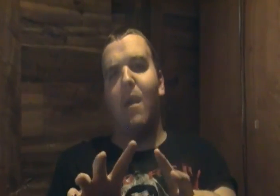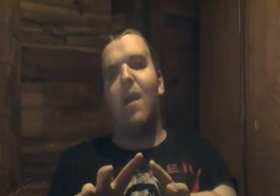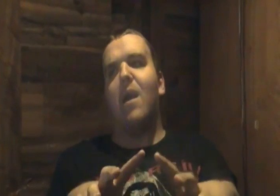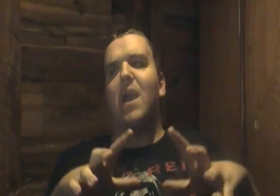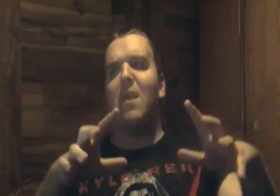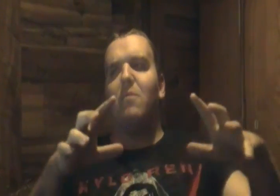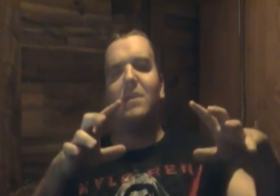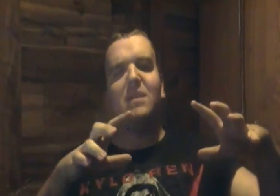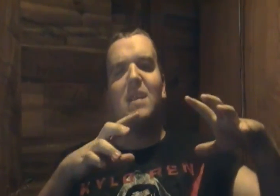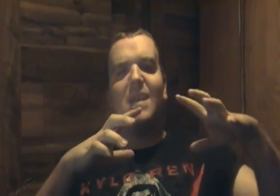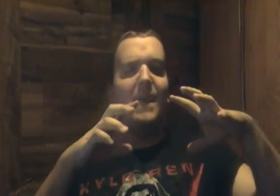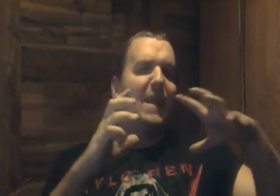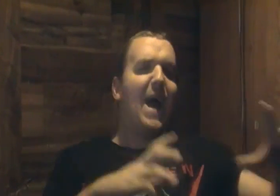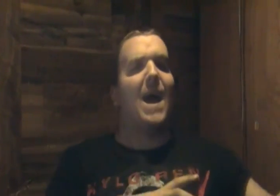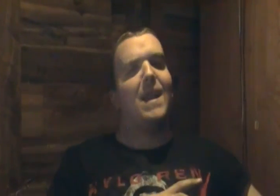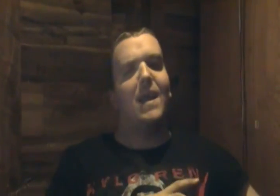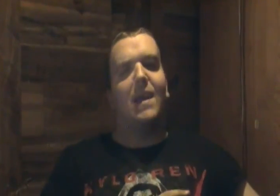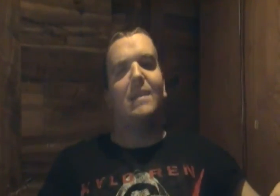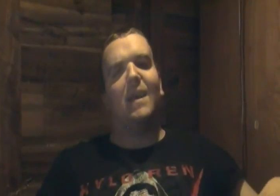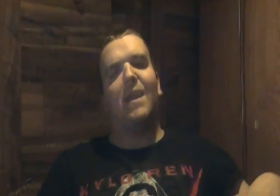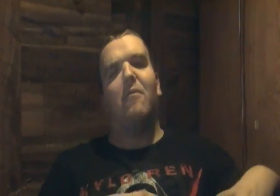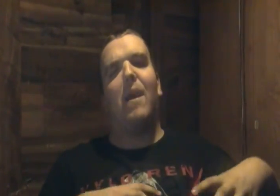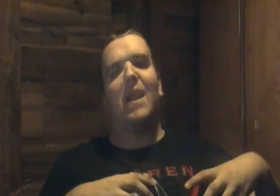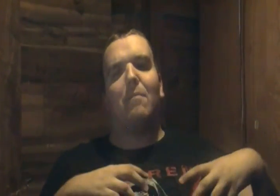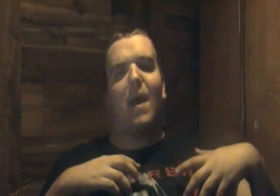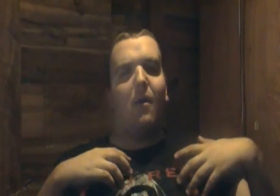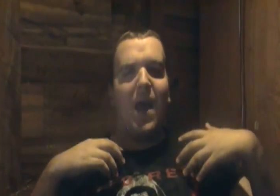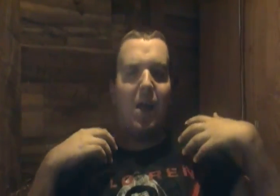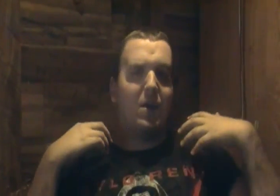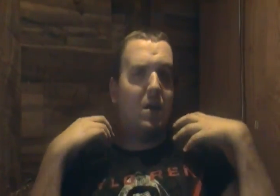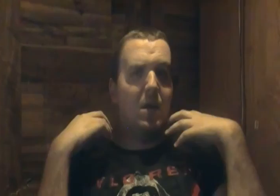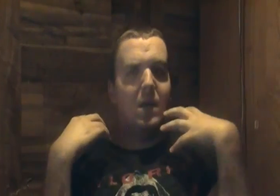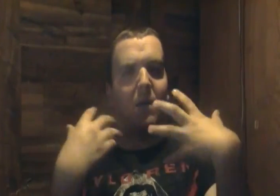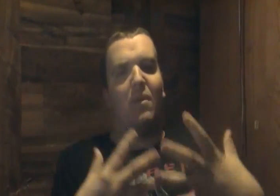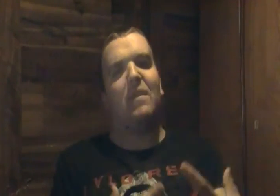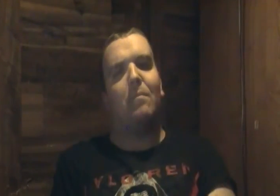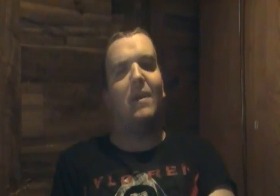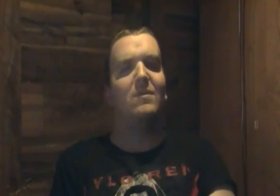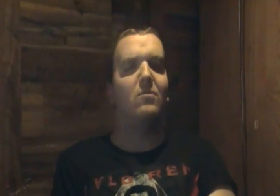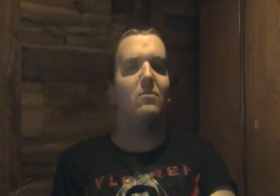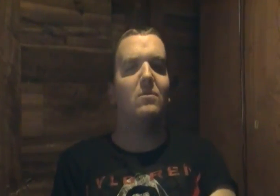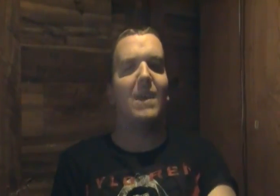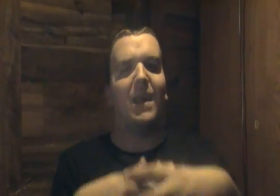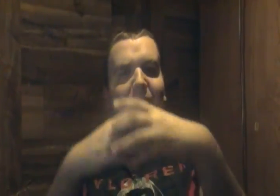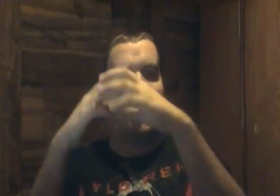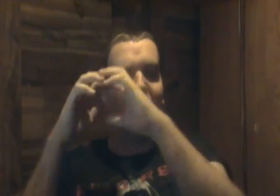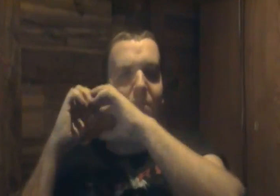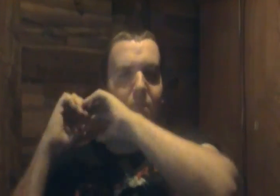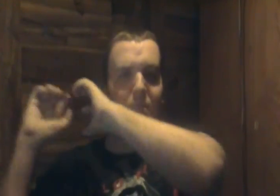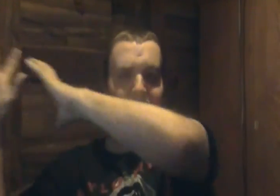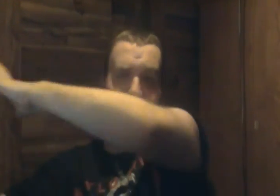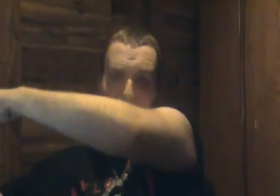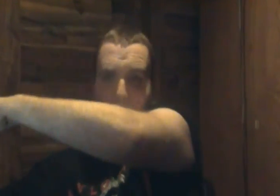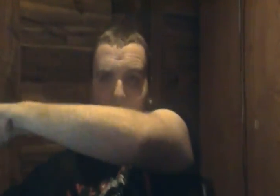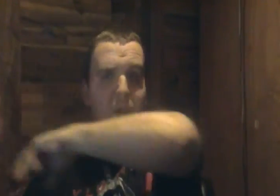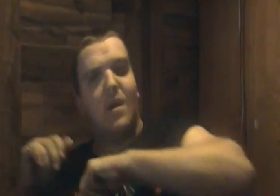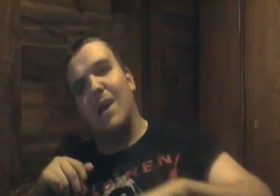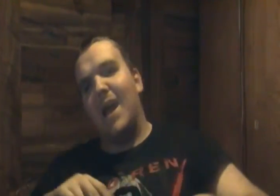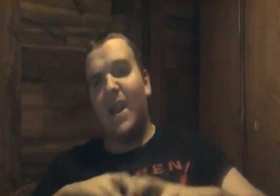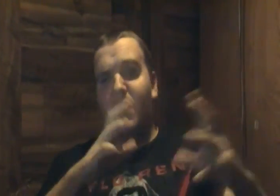he was the guide telling everybody about how to complete the puzzles how to get through the temple how